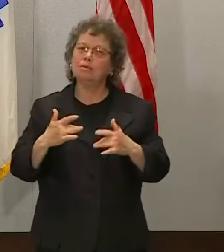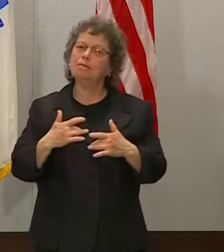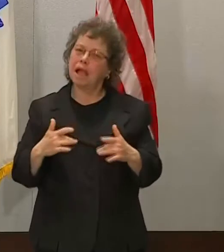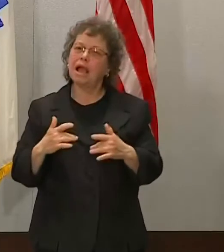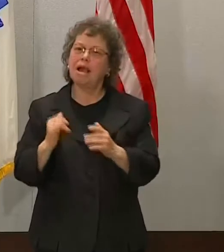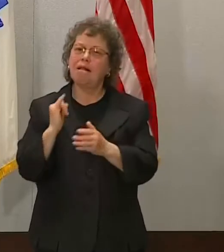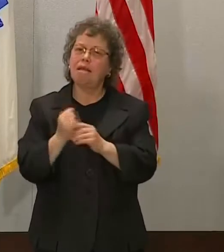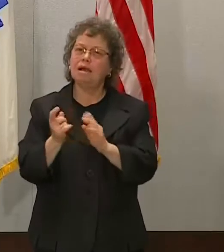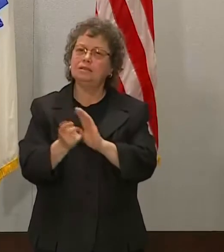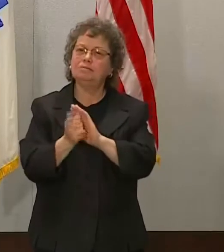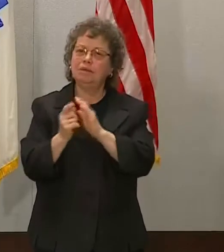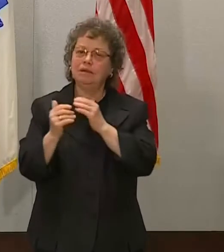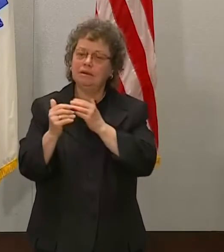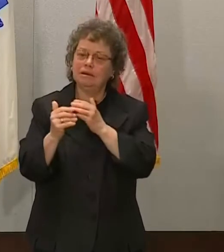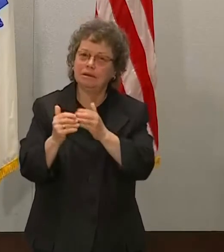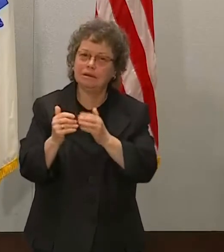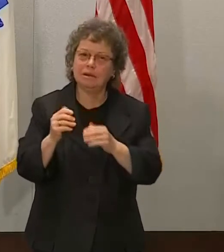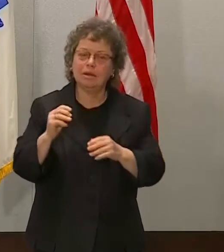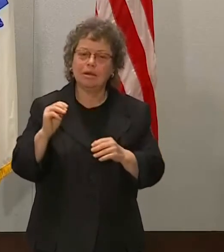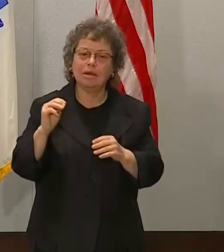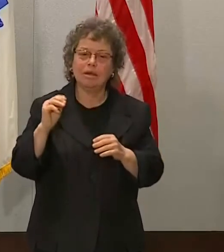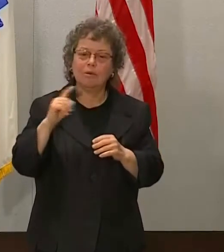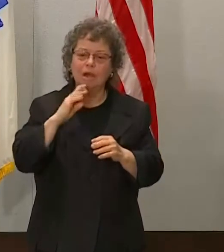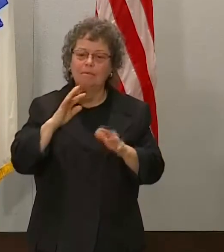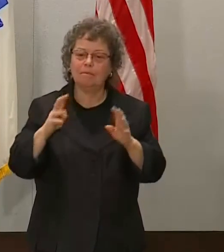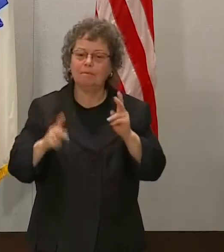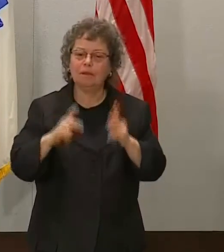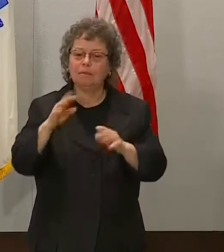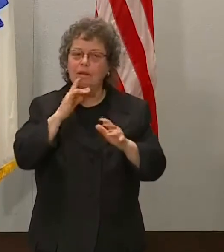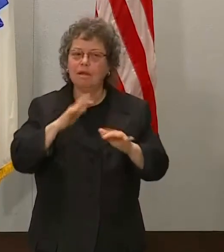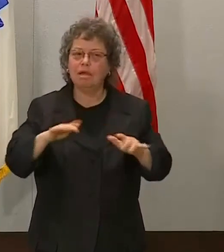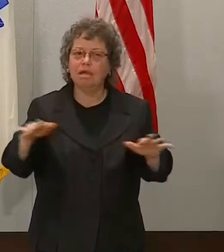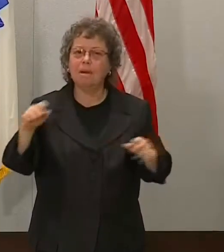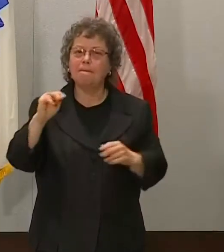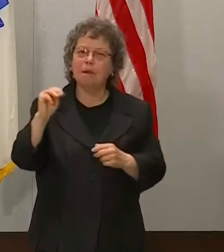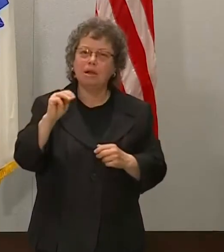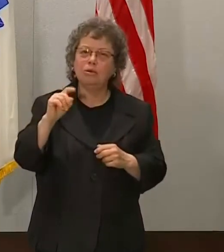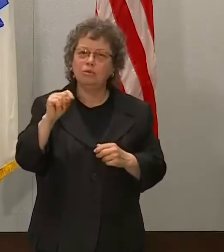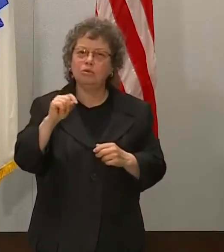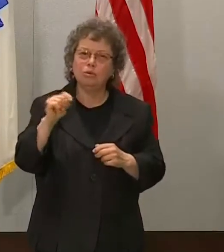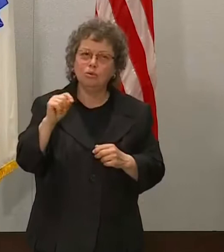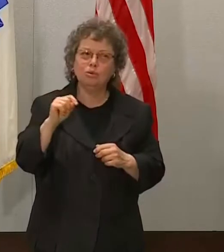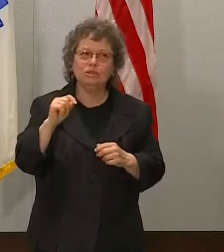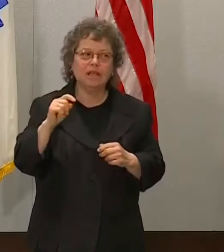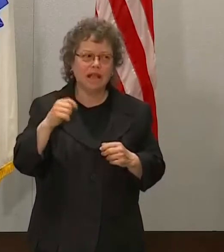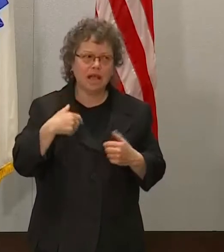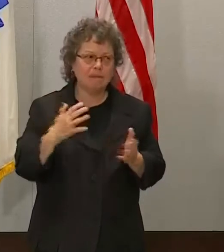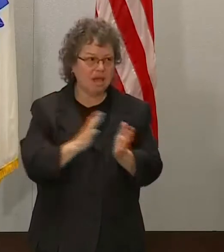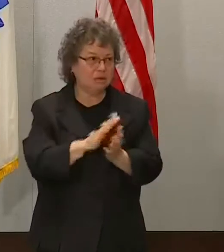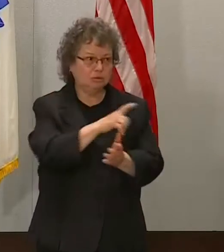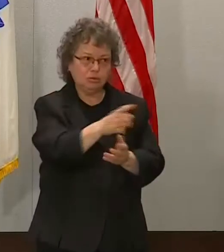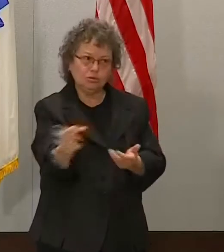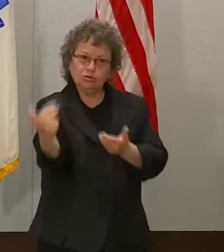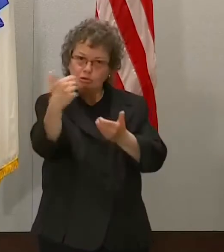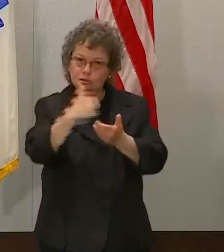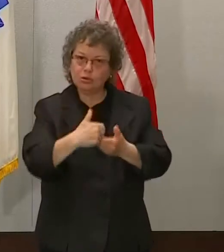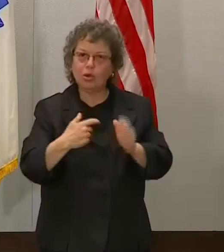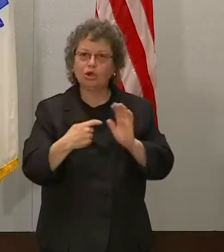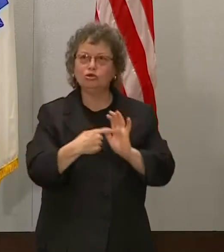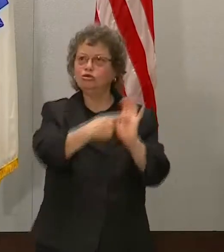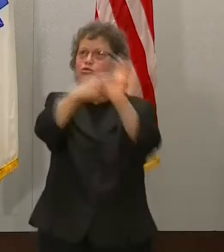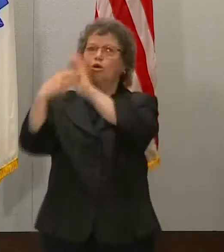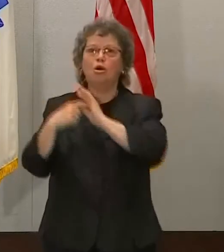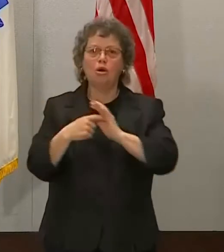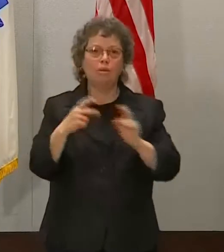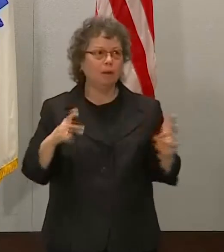and Tuesday, when there's a buzz, when hopefully some of you guys show up, and I'm asking you guys to show up and kind of show this fun atmosphere, it helps move